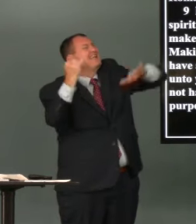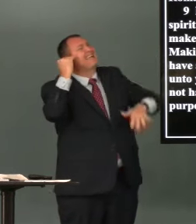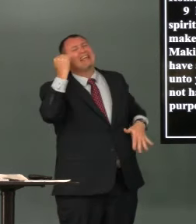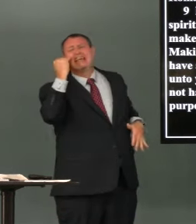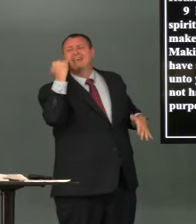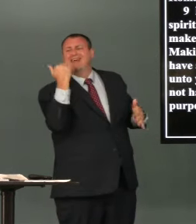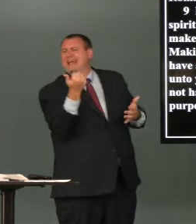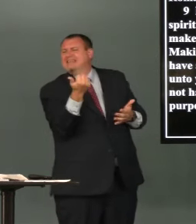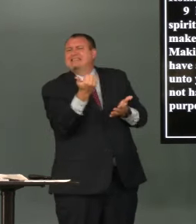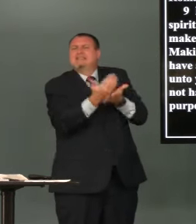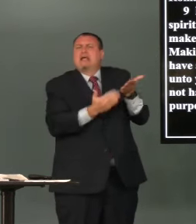says making a request